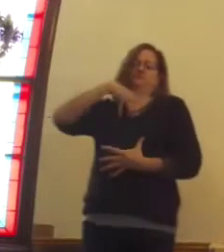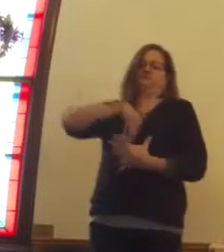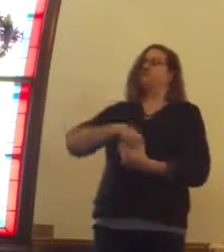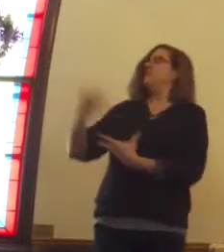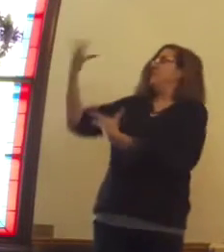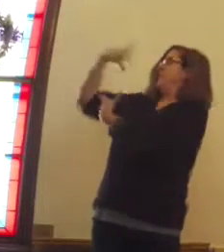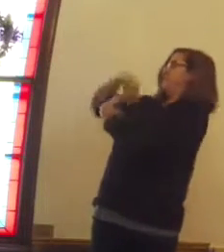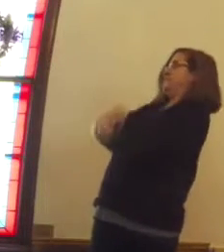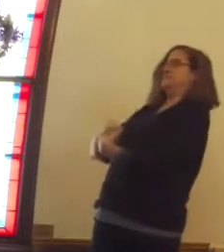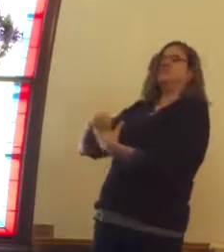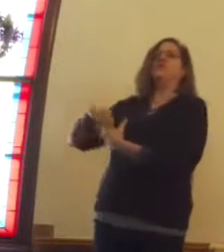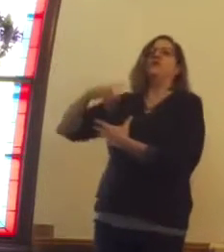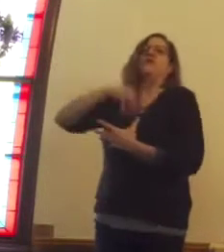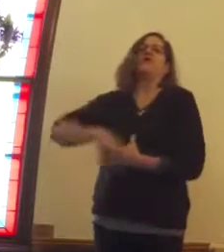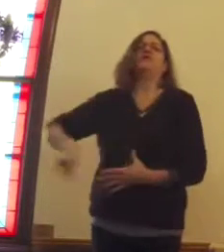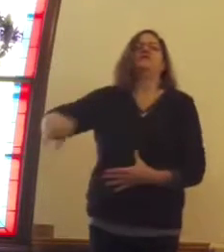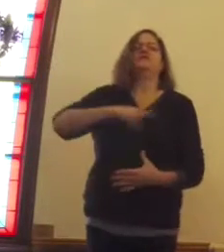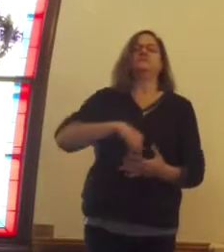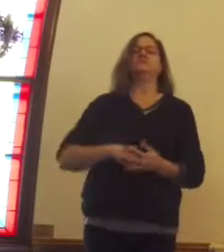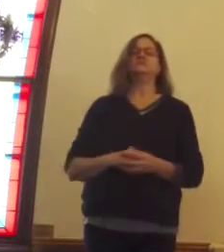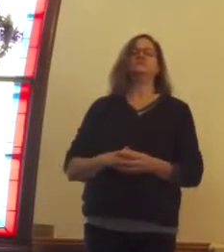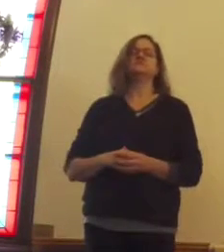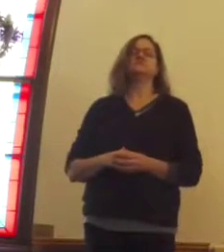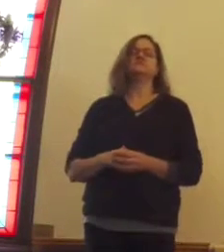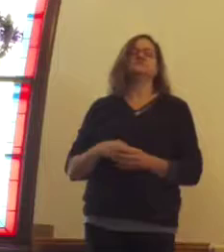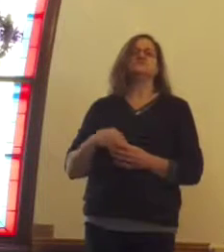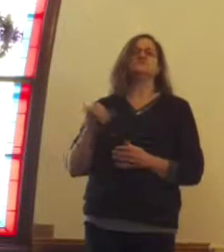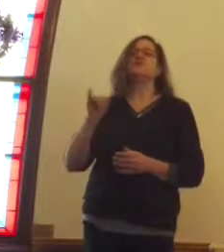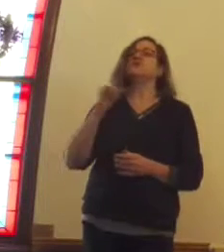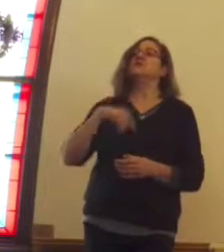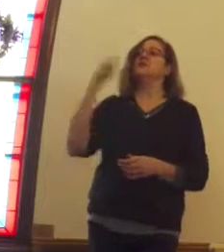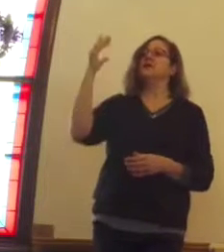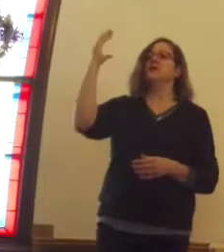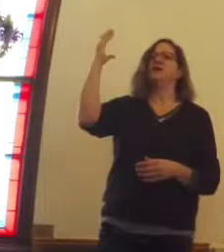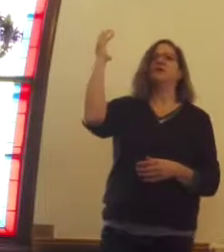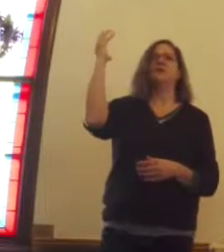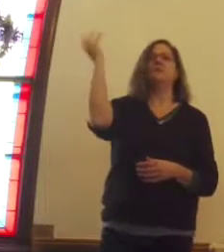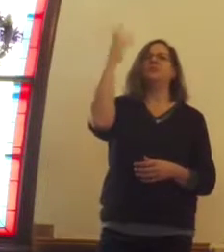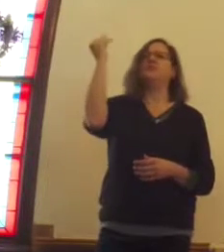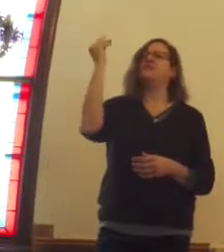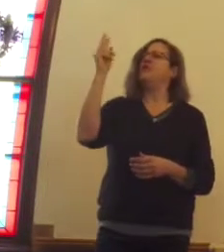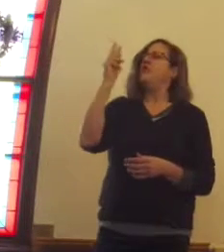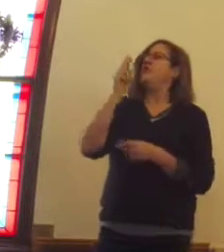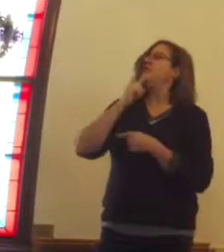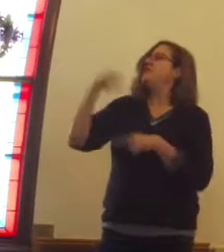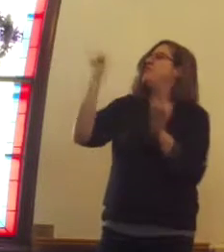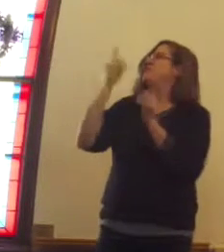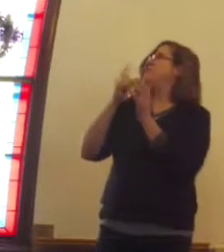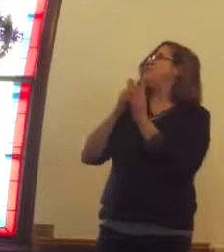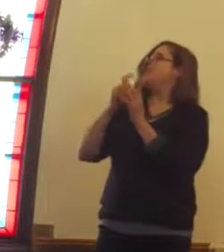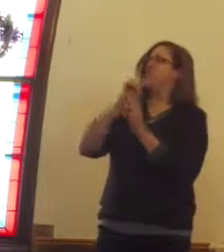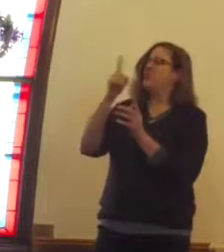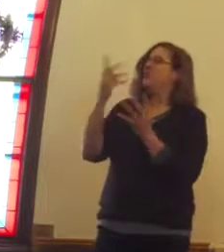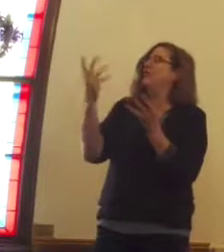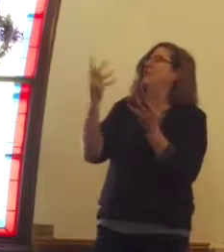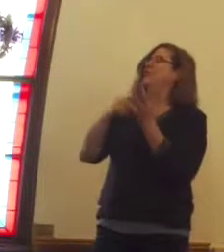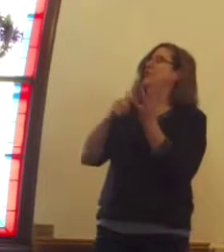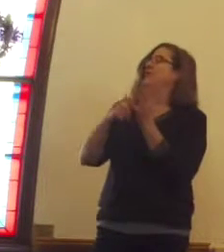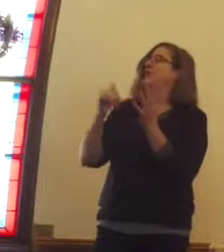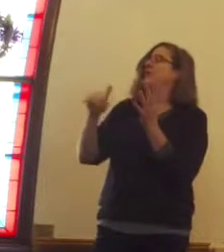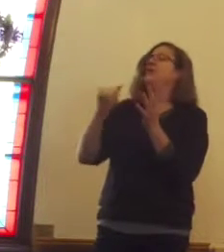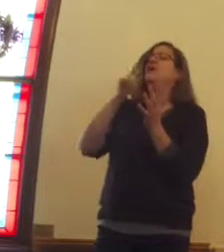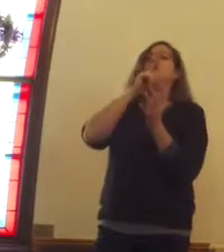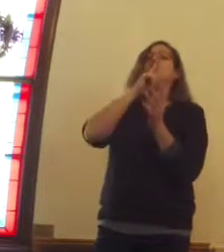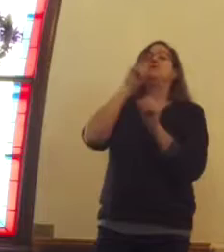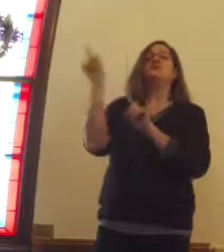So much that the fact that this incredible and beautiful and sombering news that there can be only one response, that